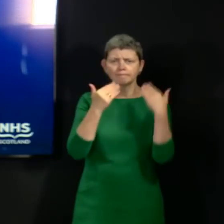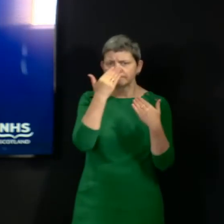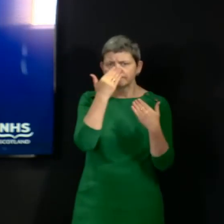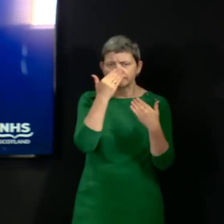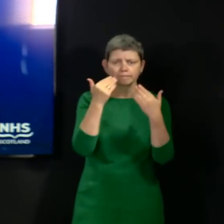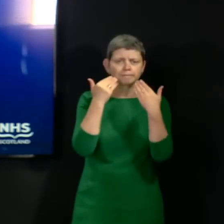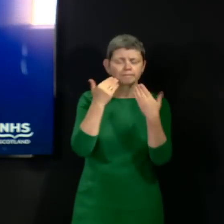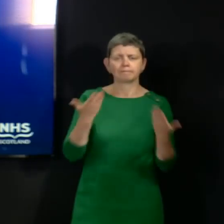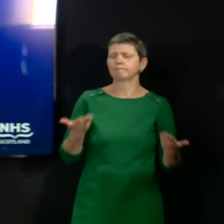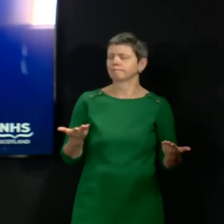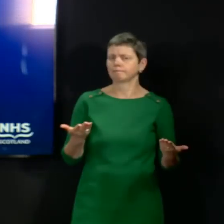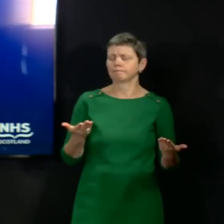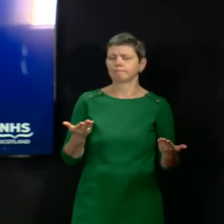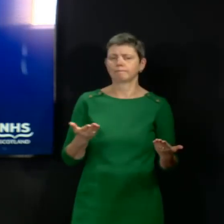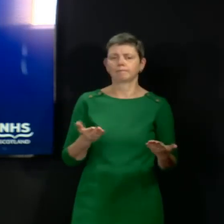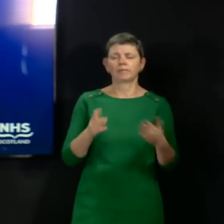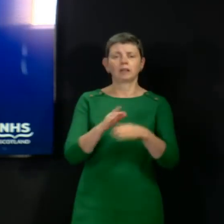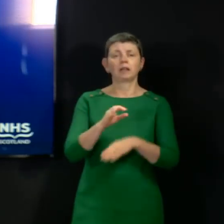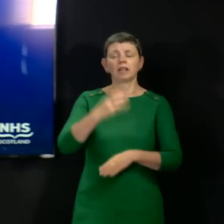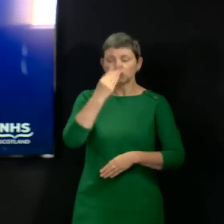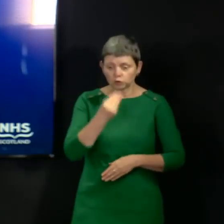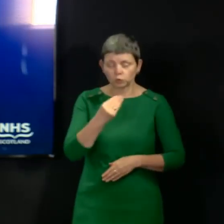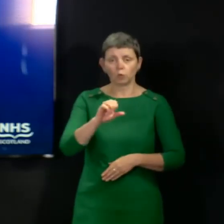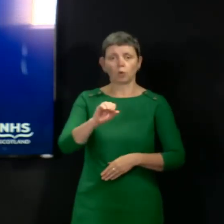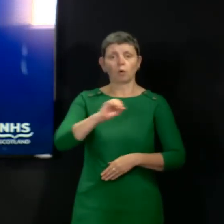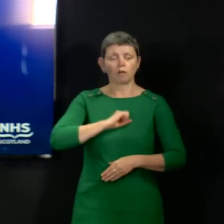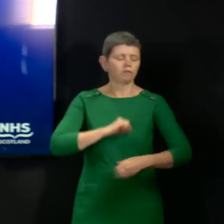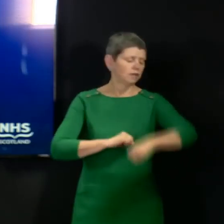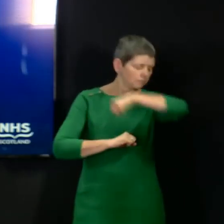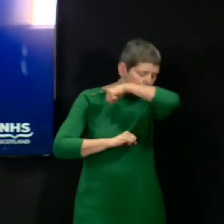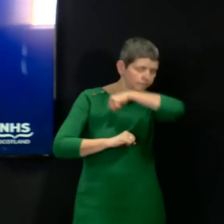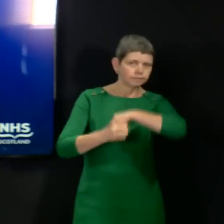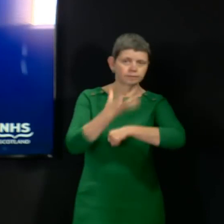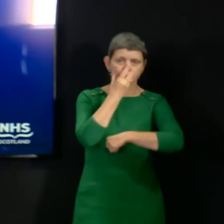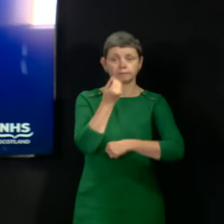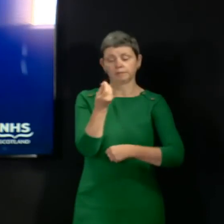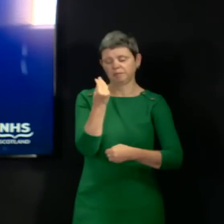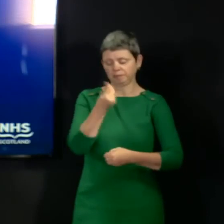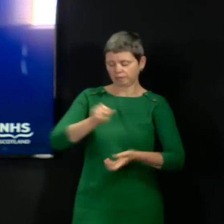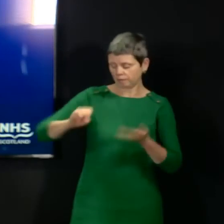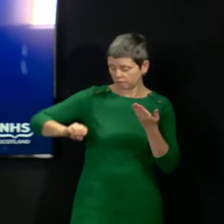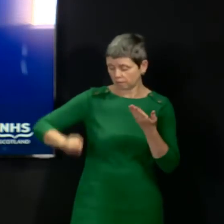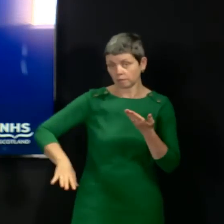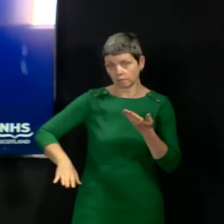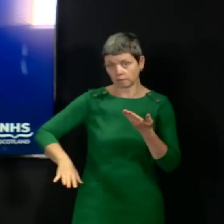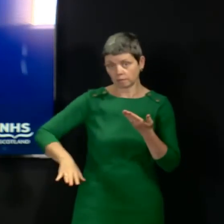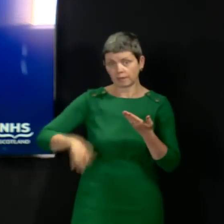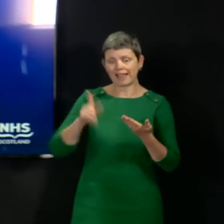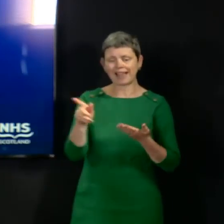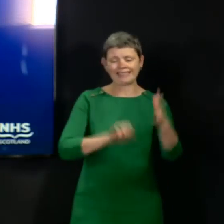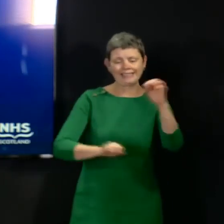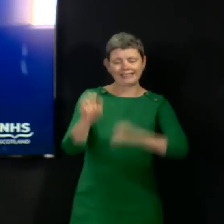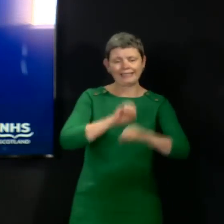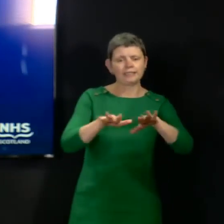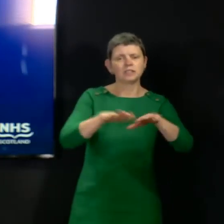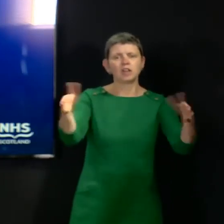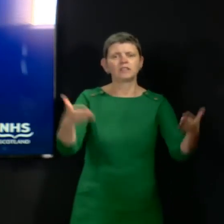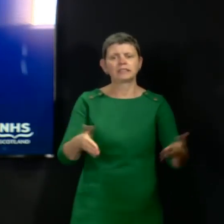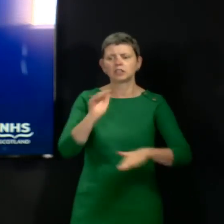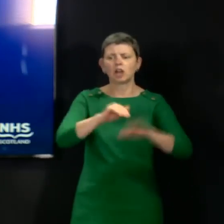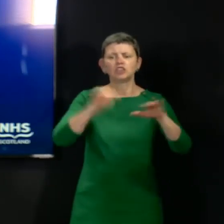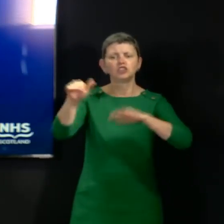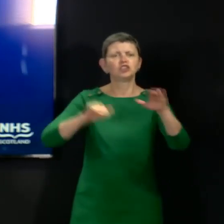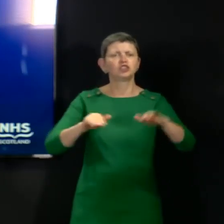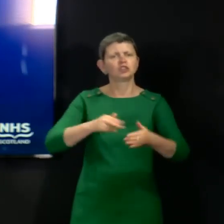nose if you sneeze or cough. Discard a handkerchief if you sneeze into it. And finally, clean all the surfaces that you touch